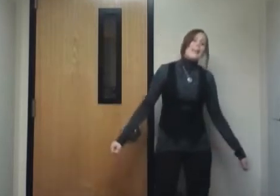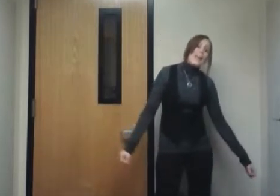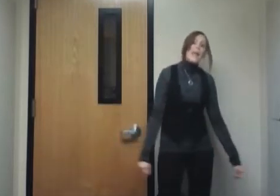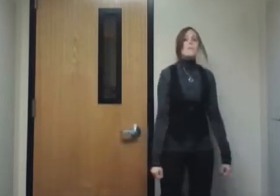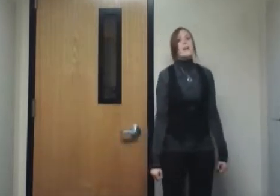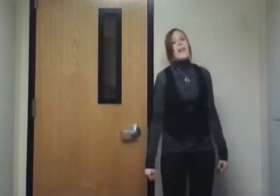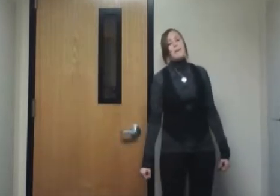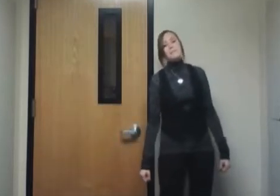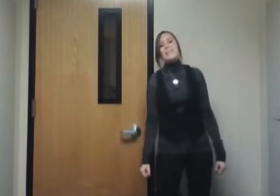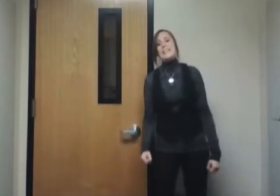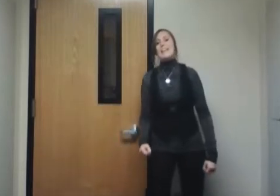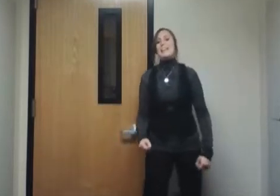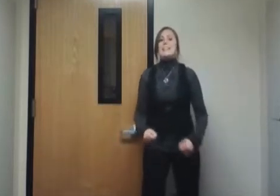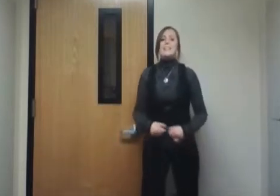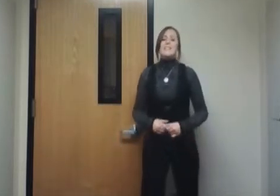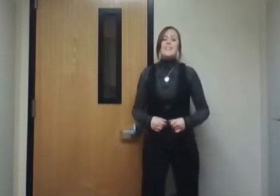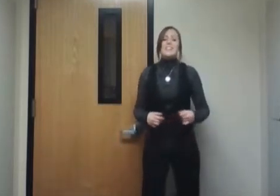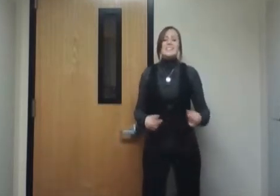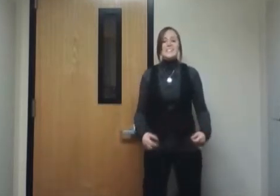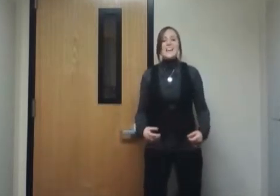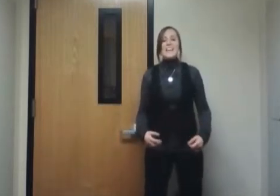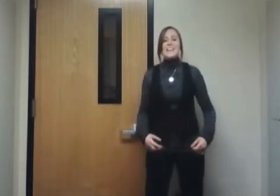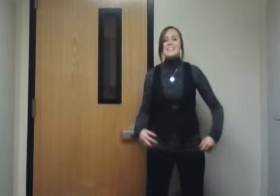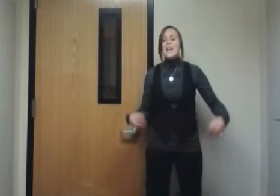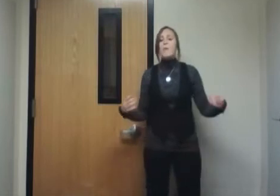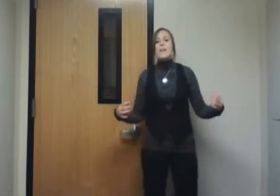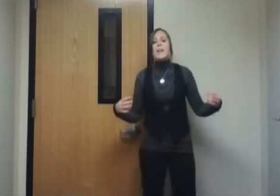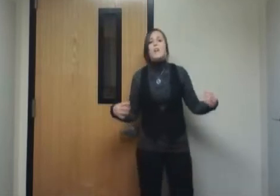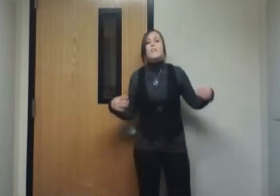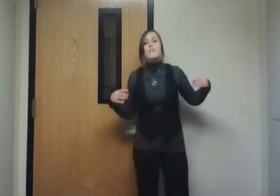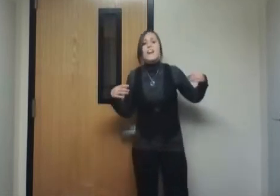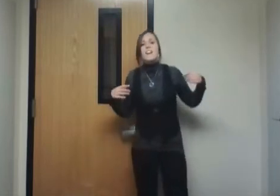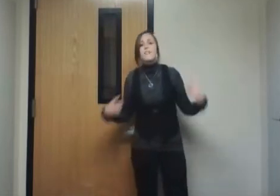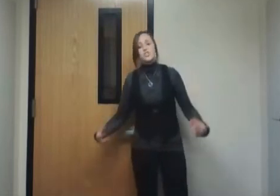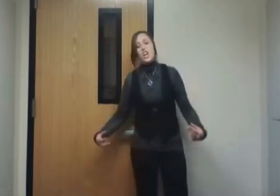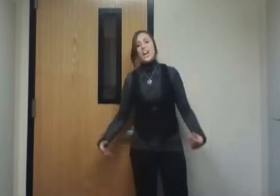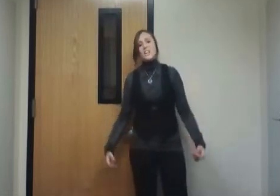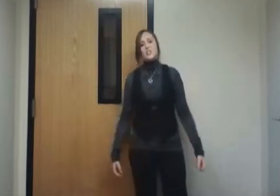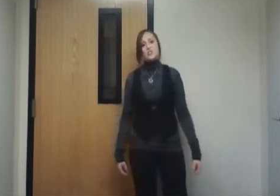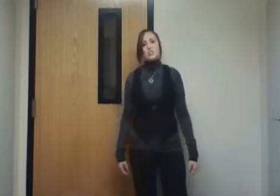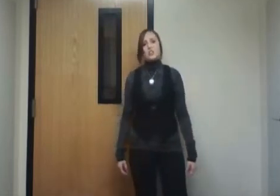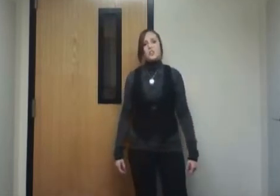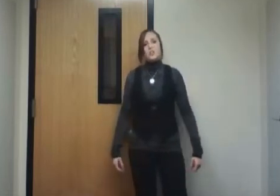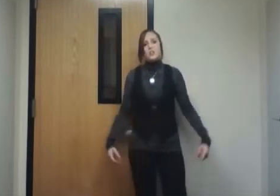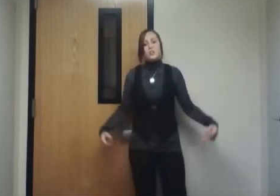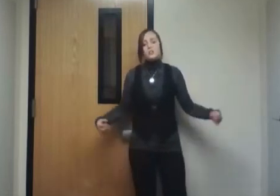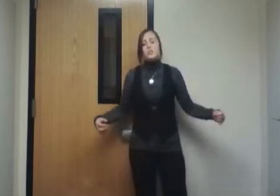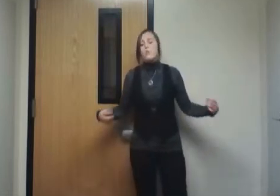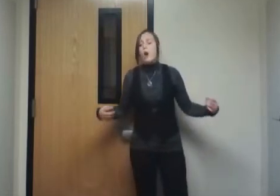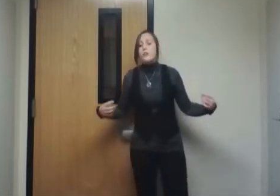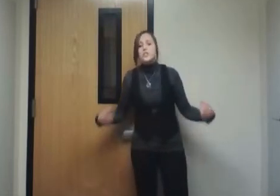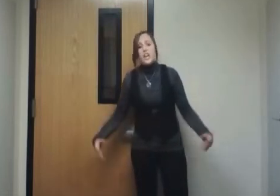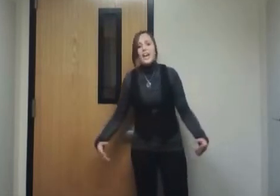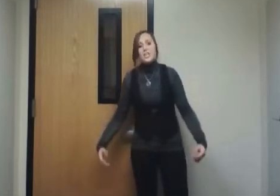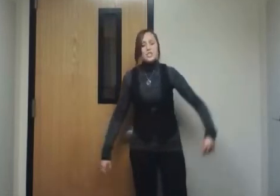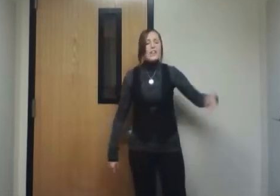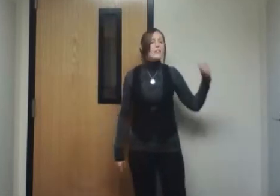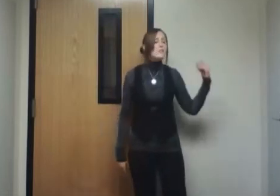Abraham Lincoln. The second is that we are afraid of change, to our change. And these